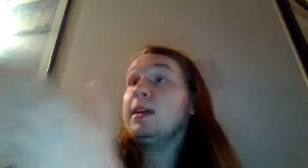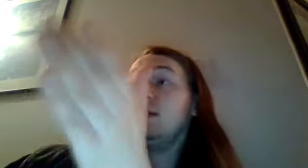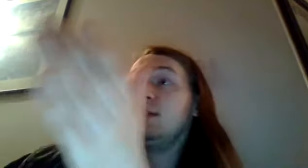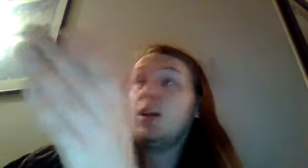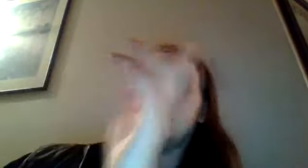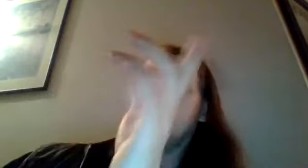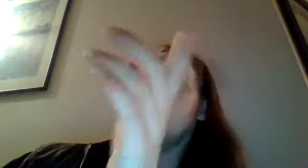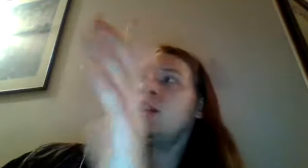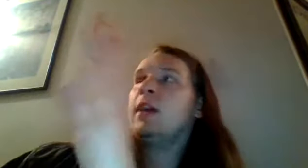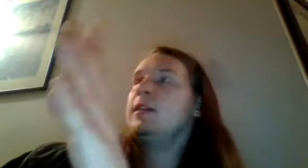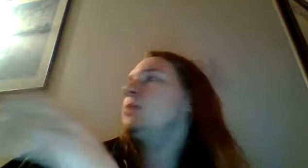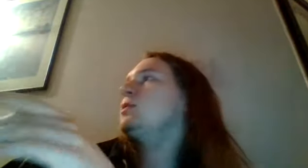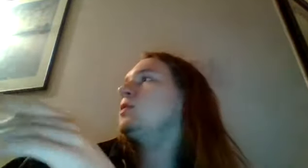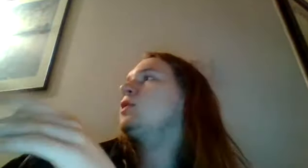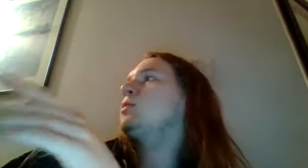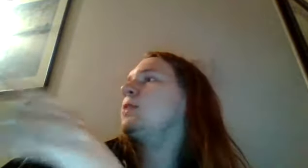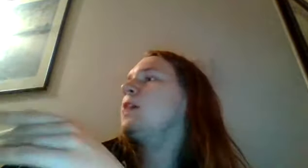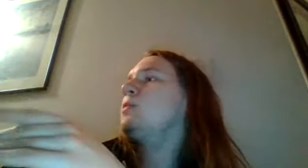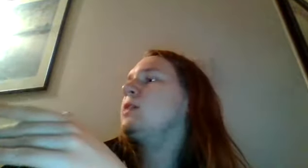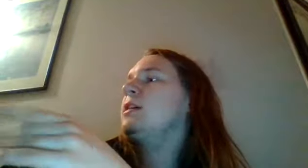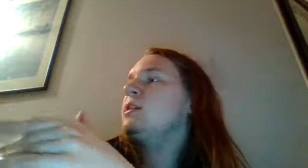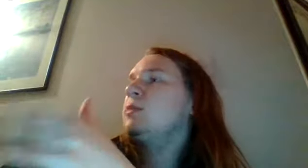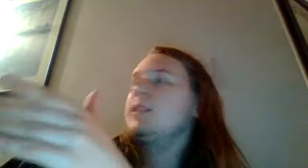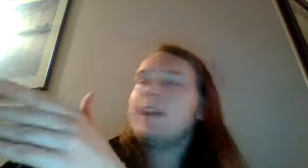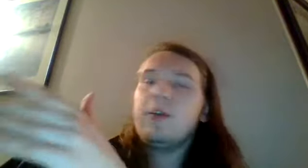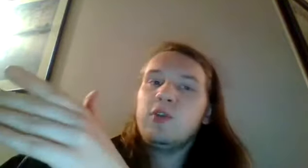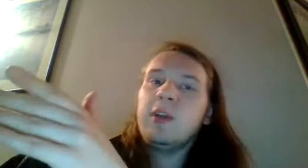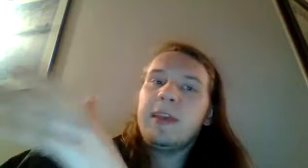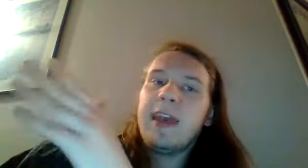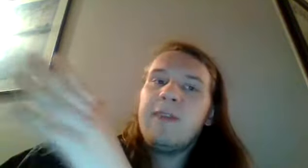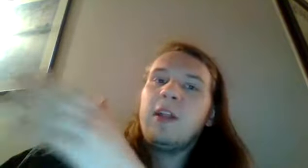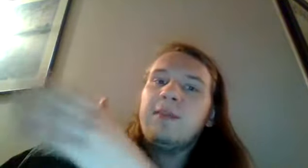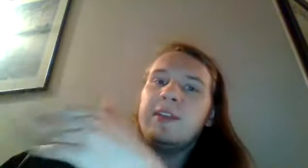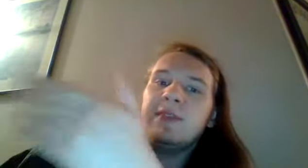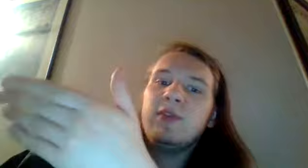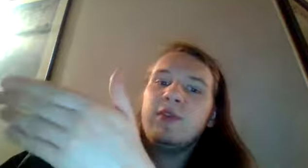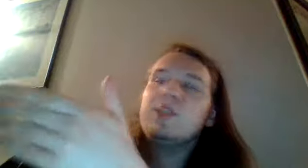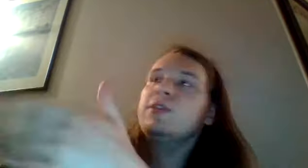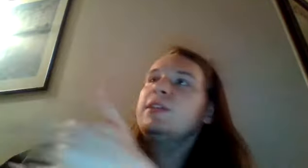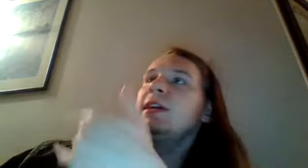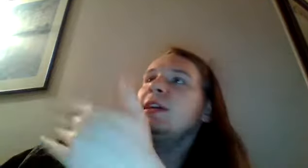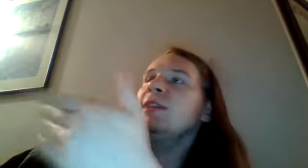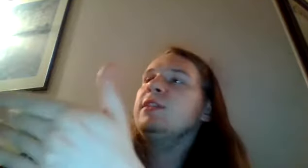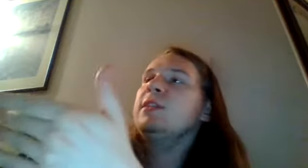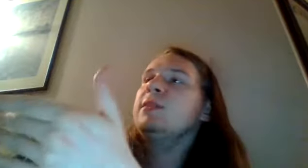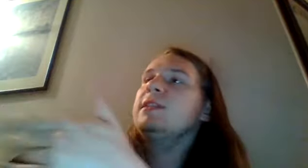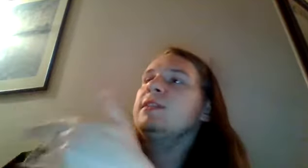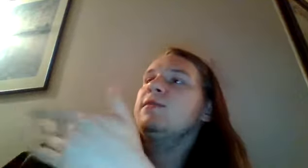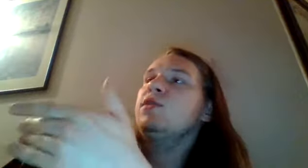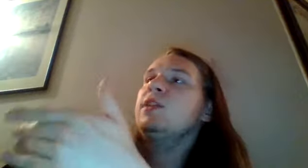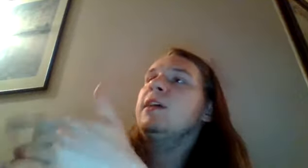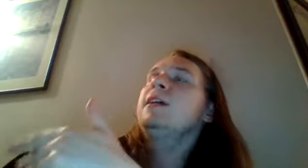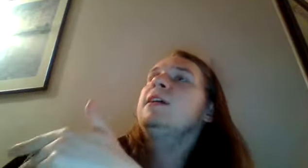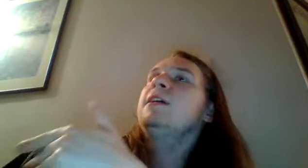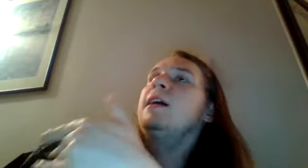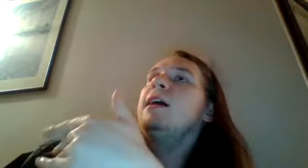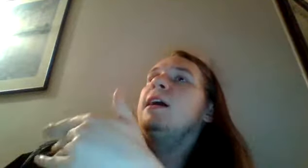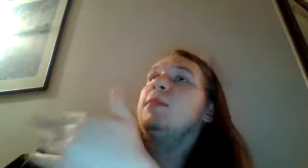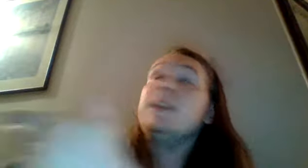not not in this episode actually but kagame split the sacred jewel up and gave all of these evil creatures and evil demons in the feudal era uh pieces